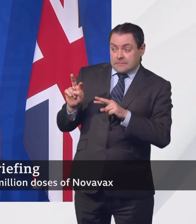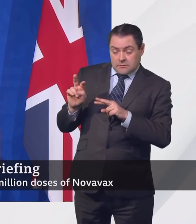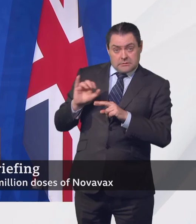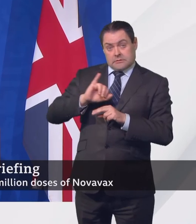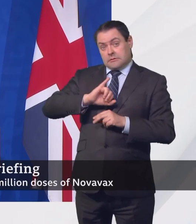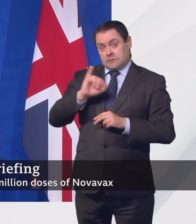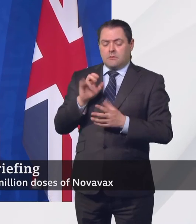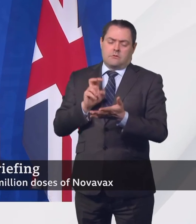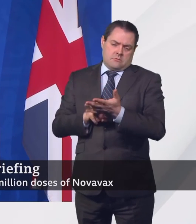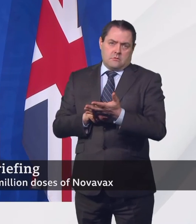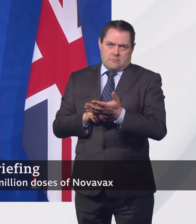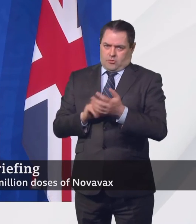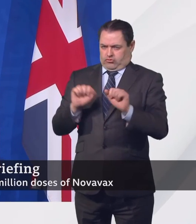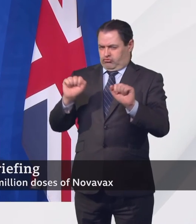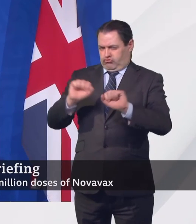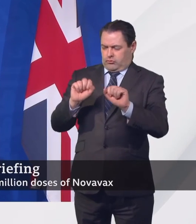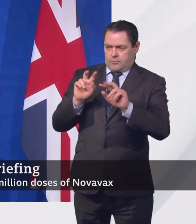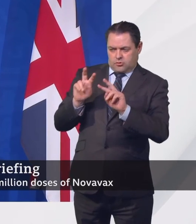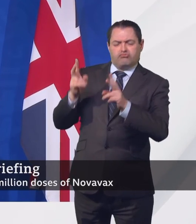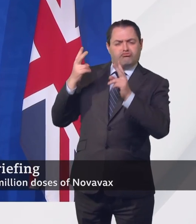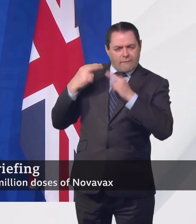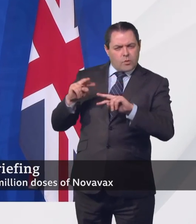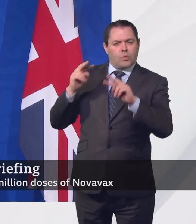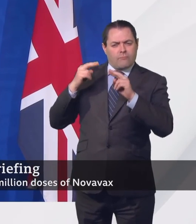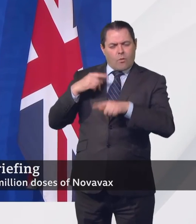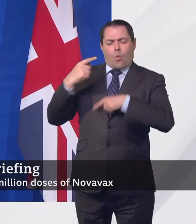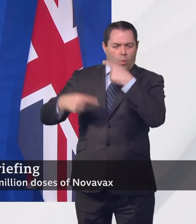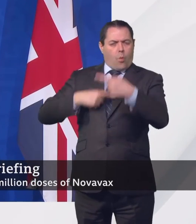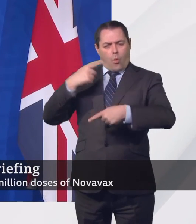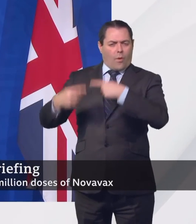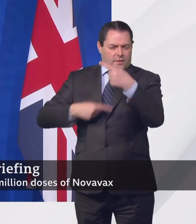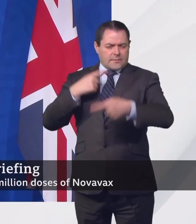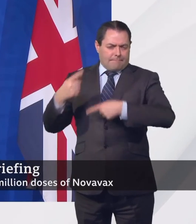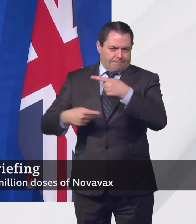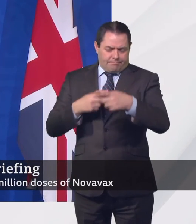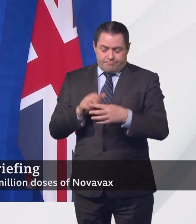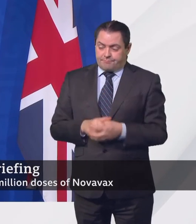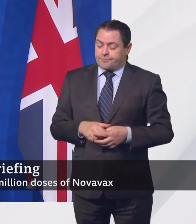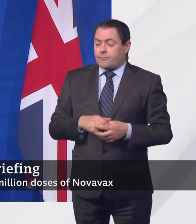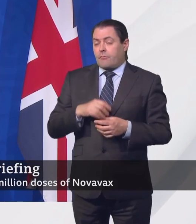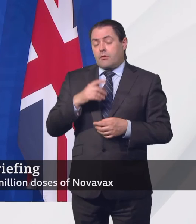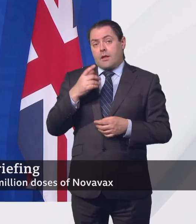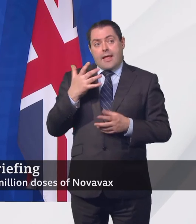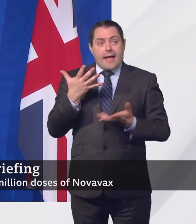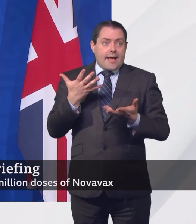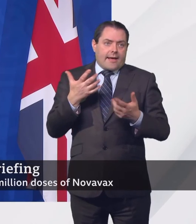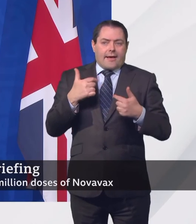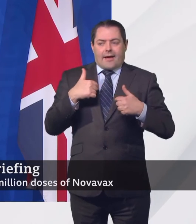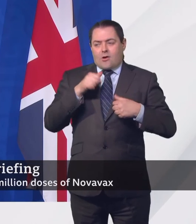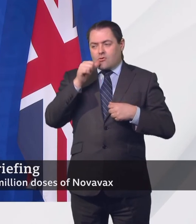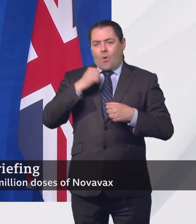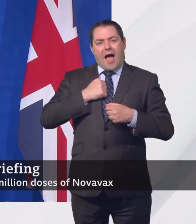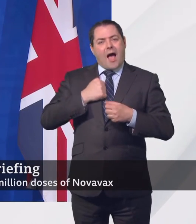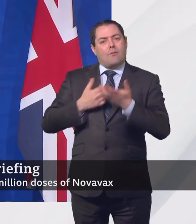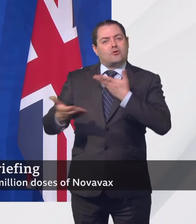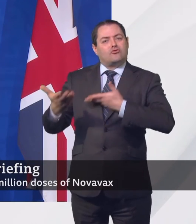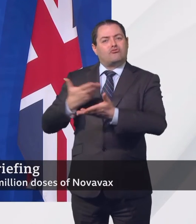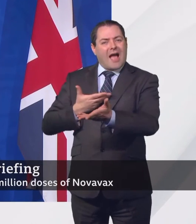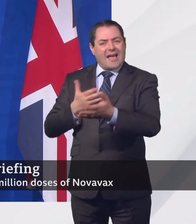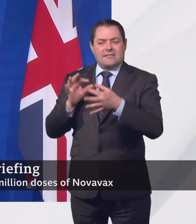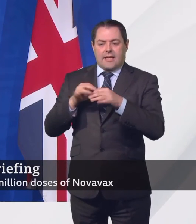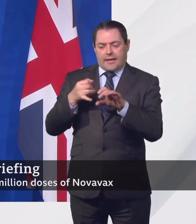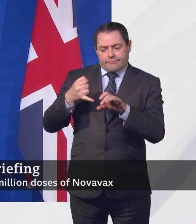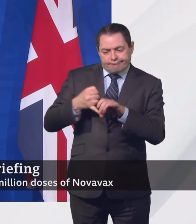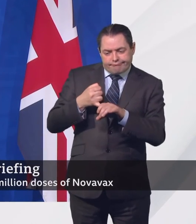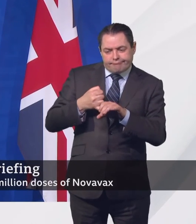course. Though, as I've explained to people, there is the issue that our trade in medicines